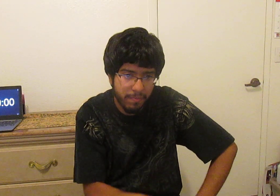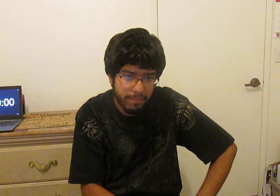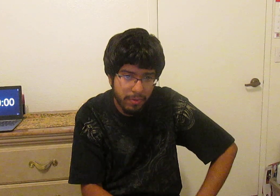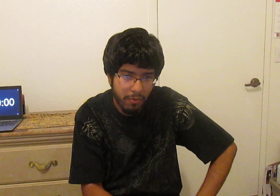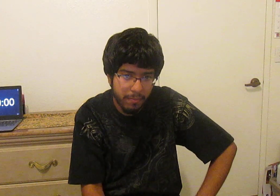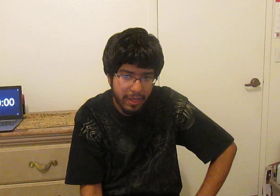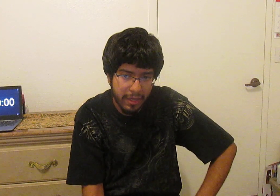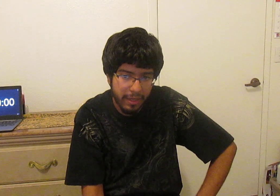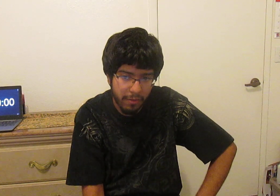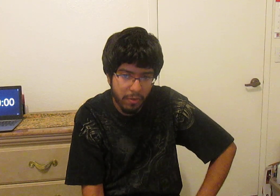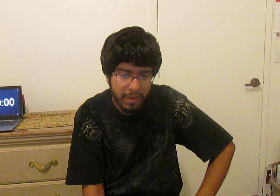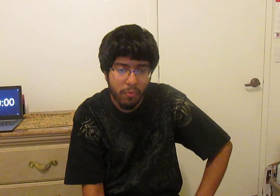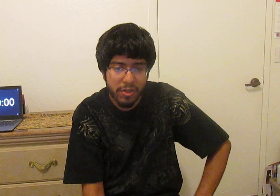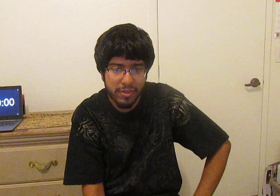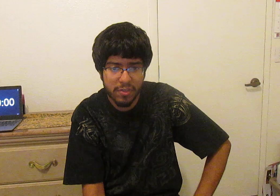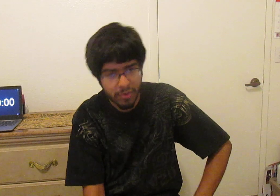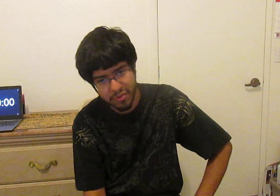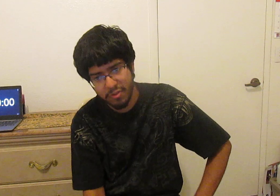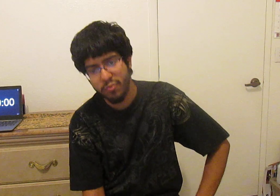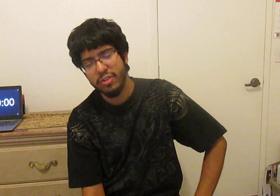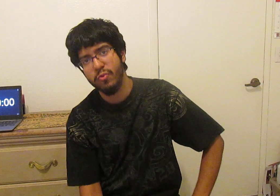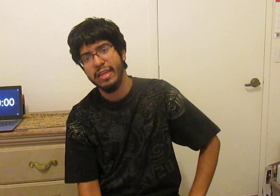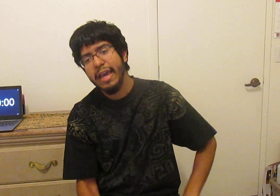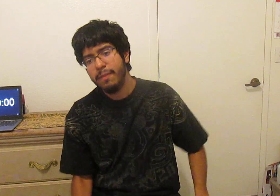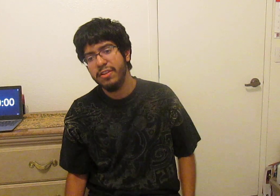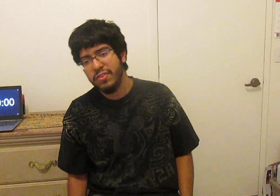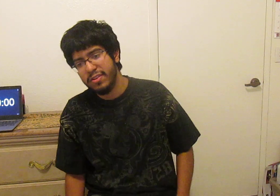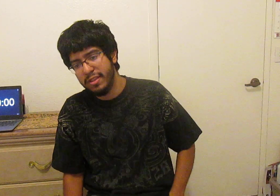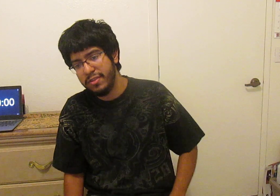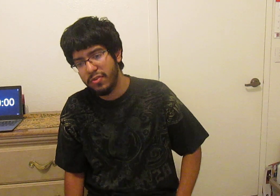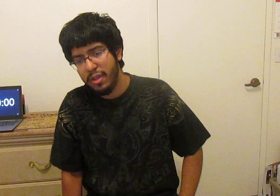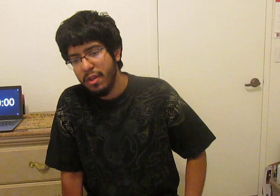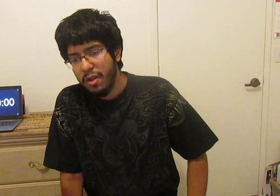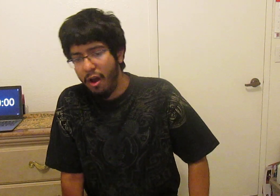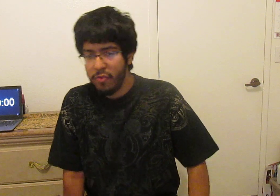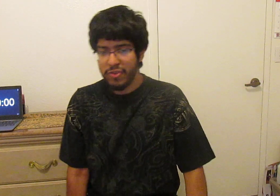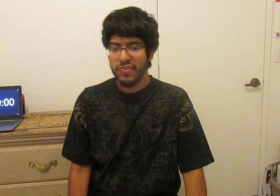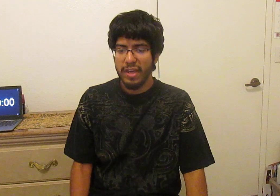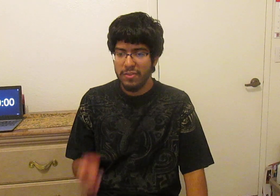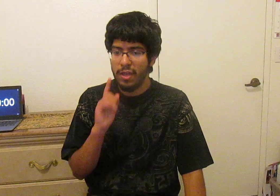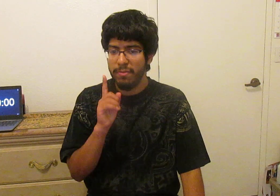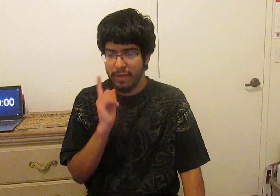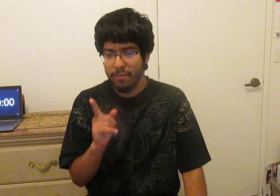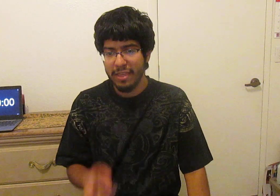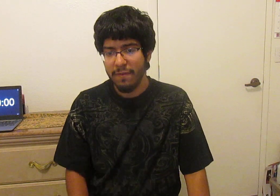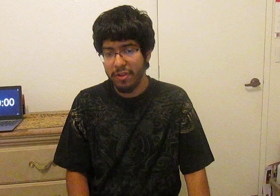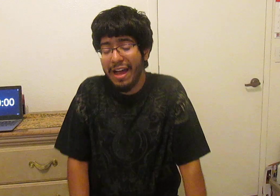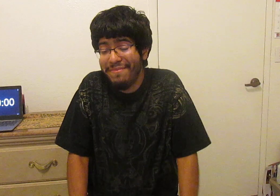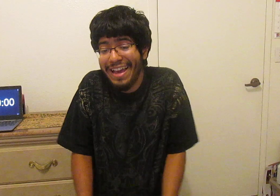upload my what I'm gonna watch list for the summer 2020 anime season list also just a heads up if I do make that video I'm not